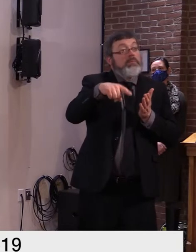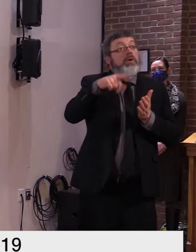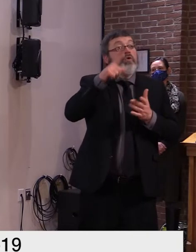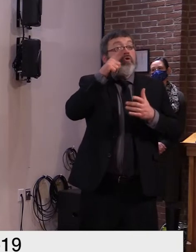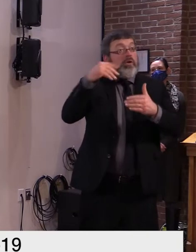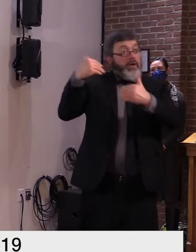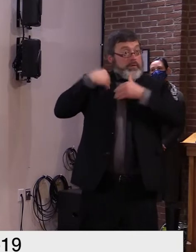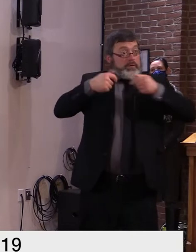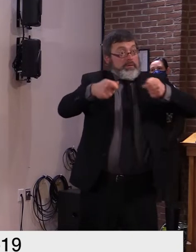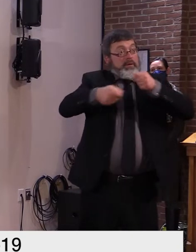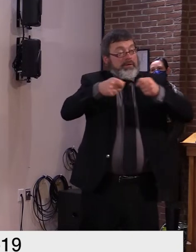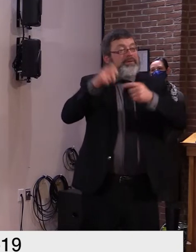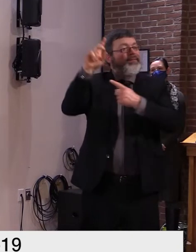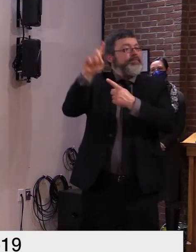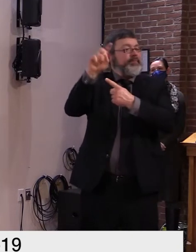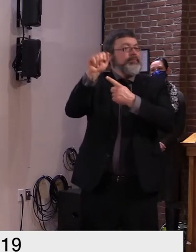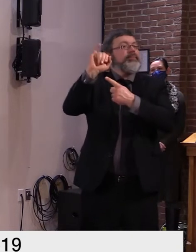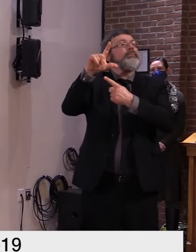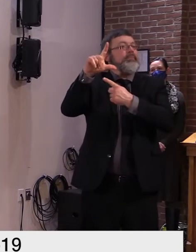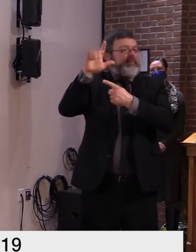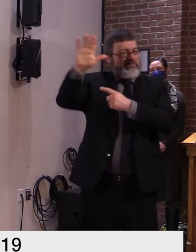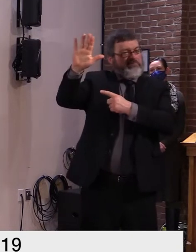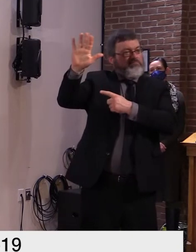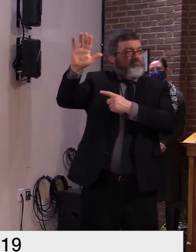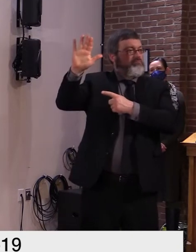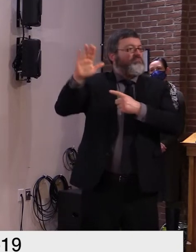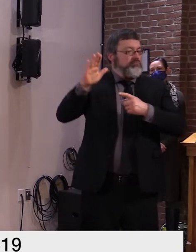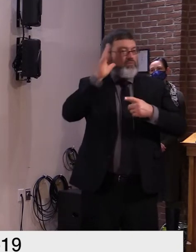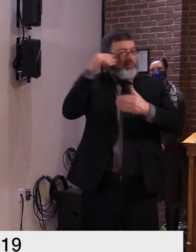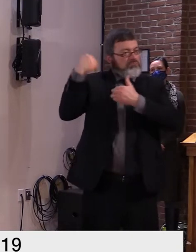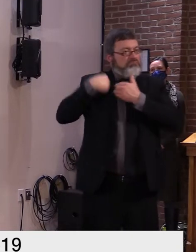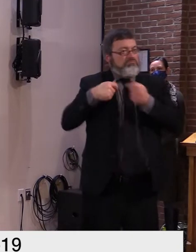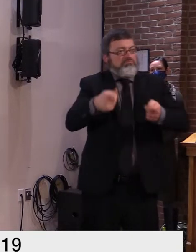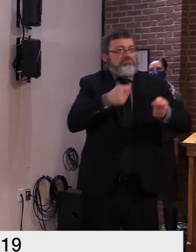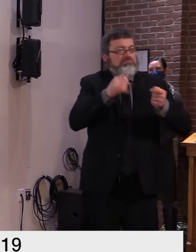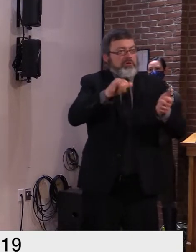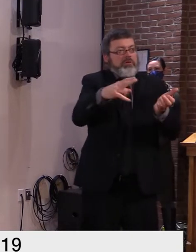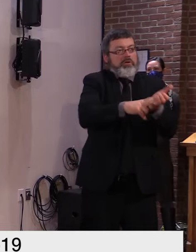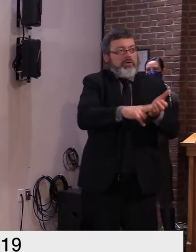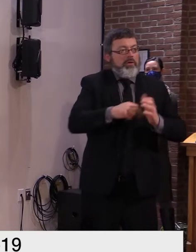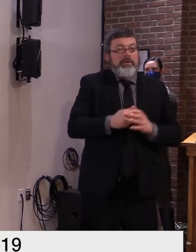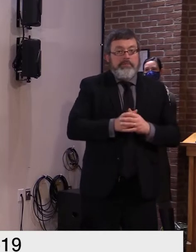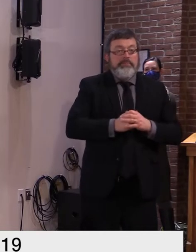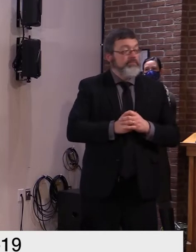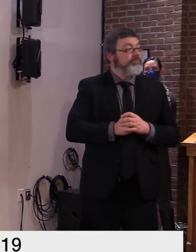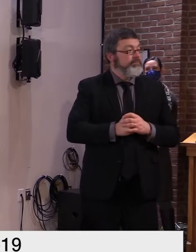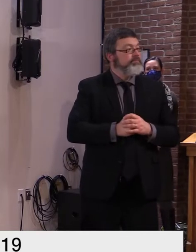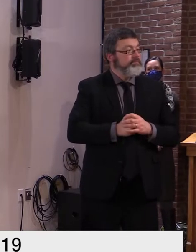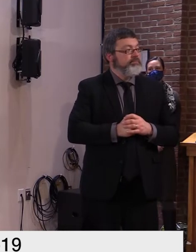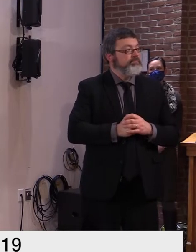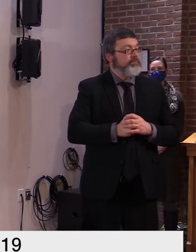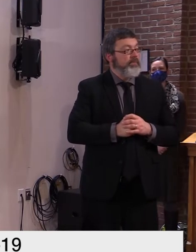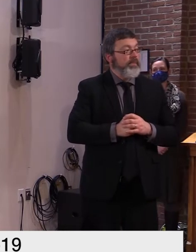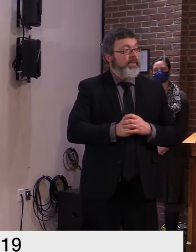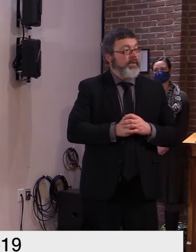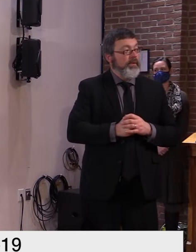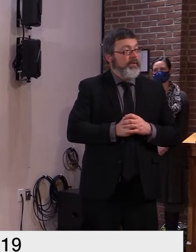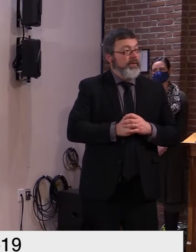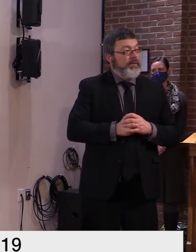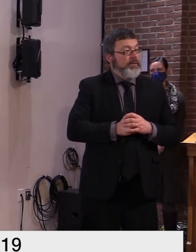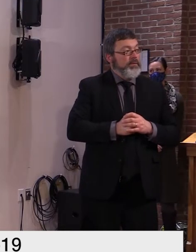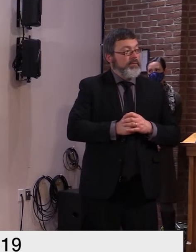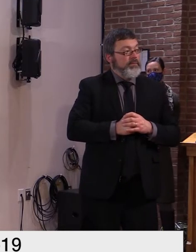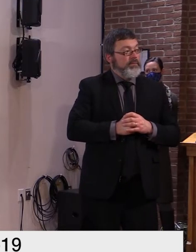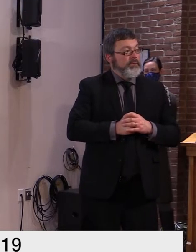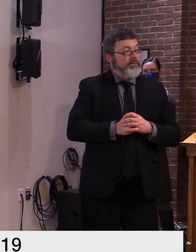rapid response team that's been that's been organized since uh the start of the pandemic the contract has flexibility